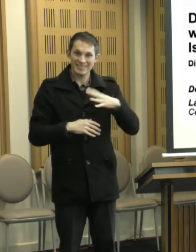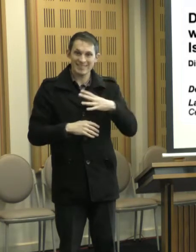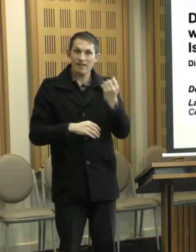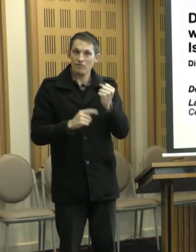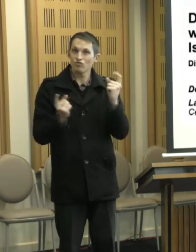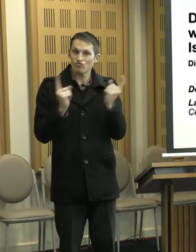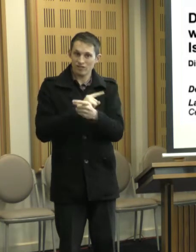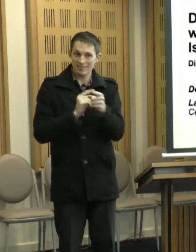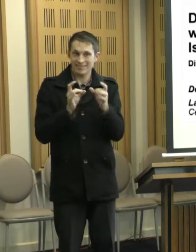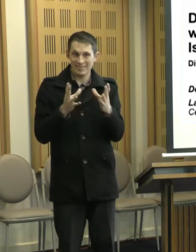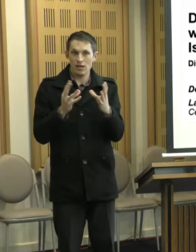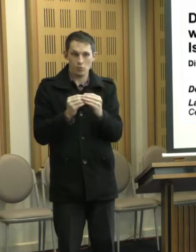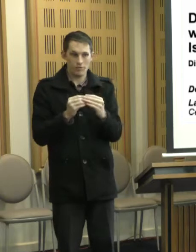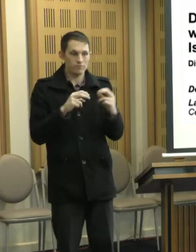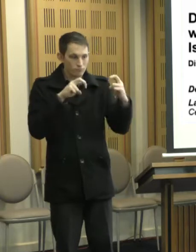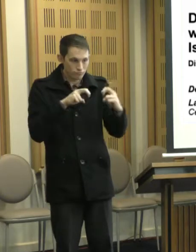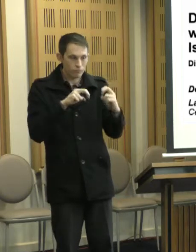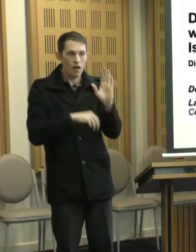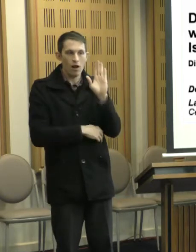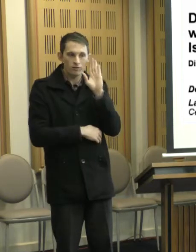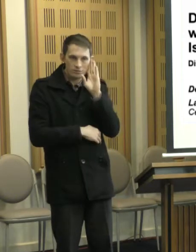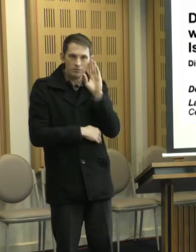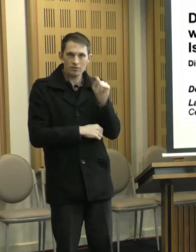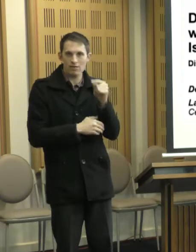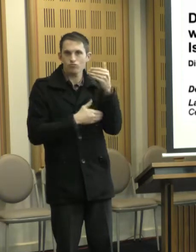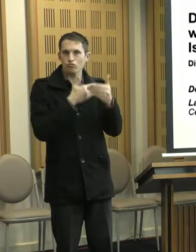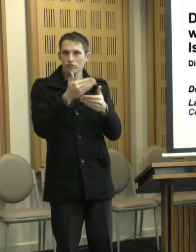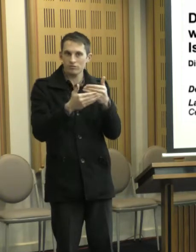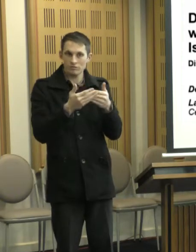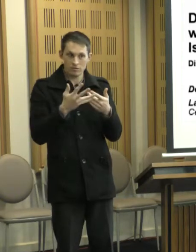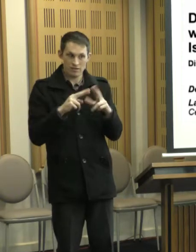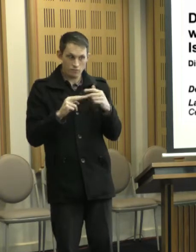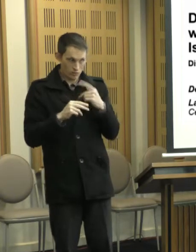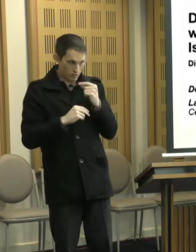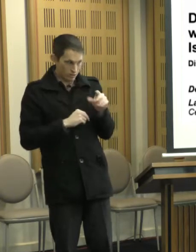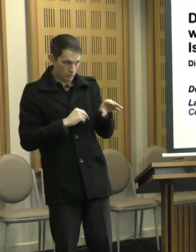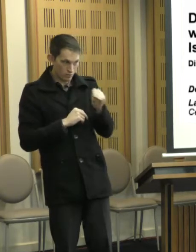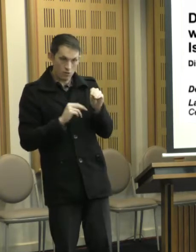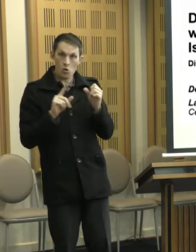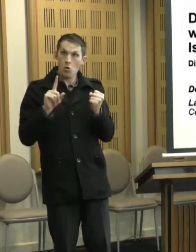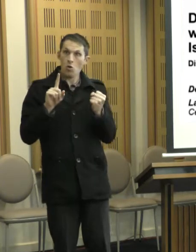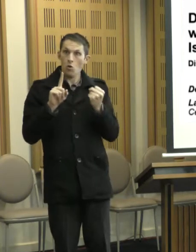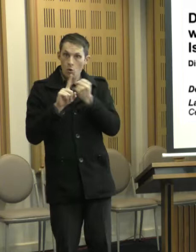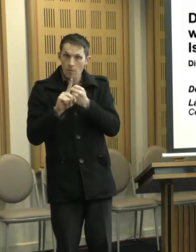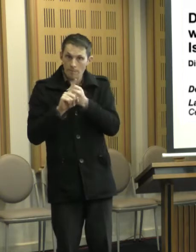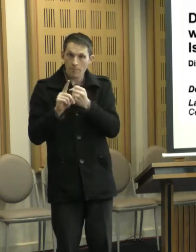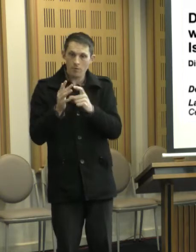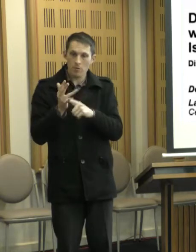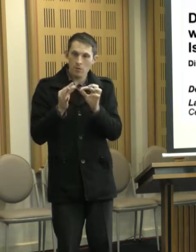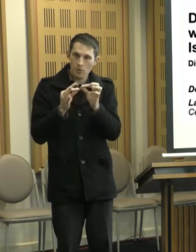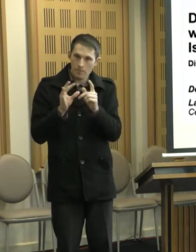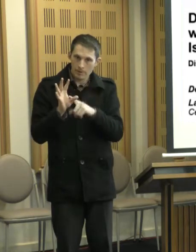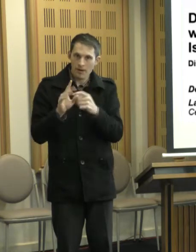starts with the listening process. And if we can lobby, advocate, I don't know, do whatever we normally do by hassling